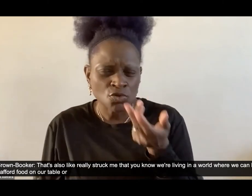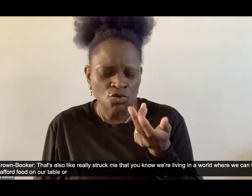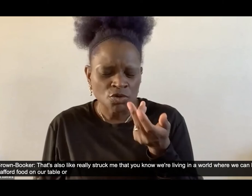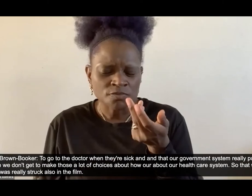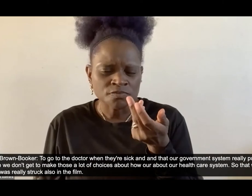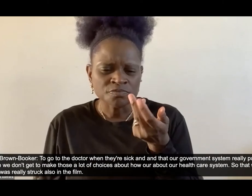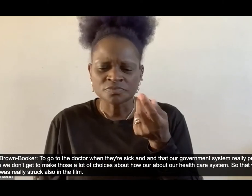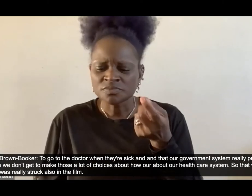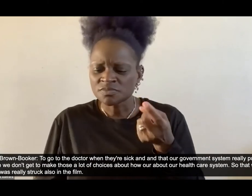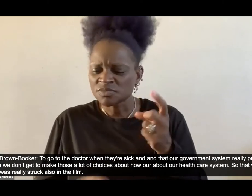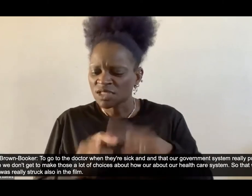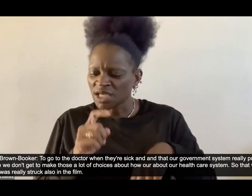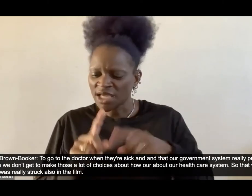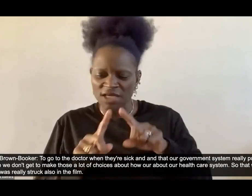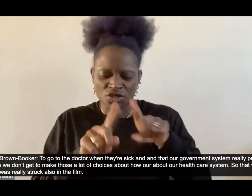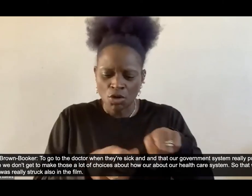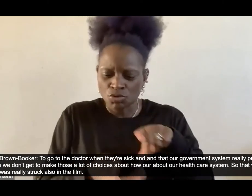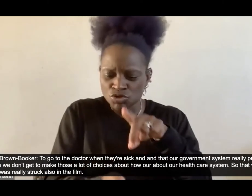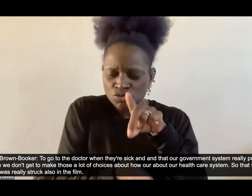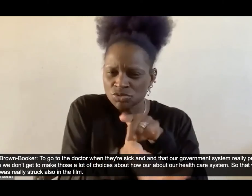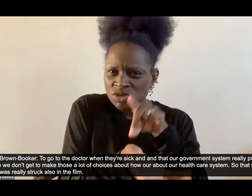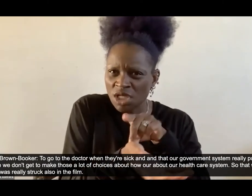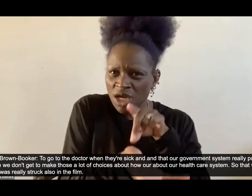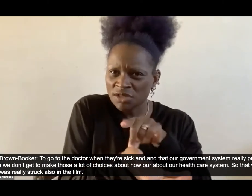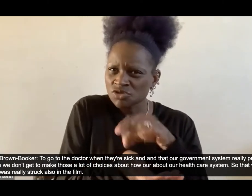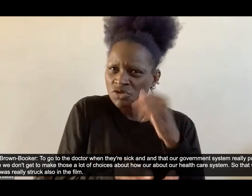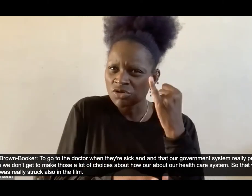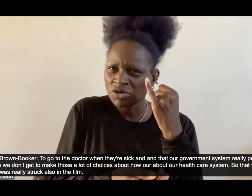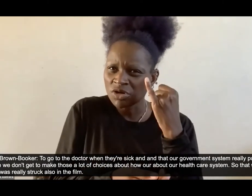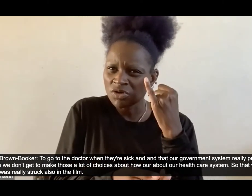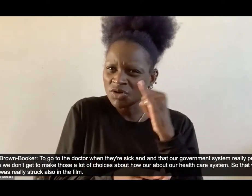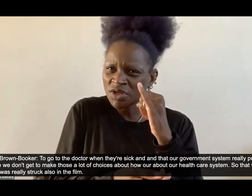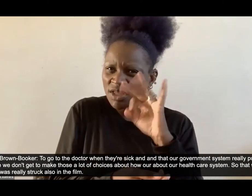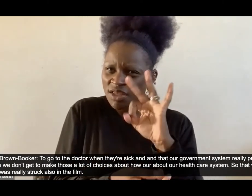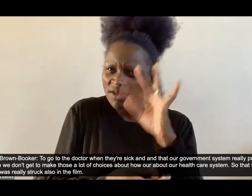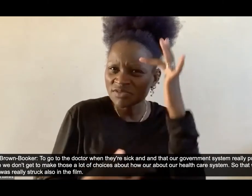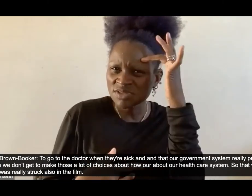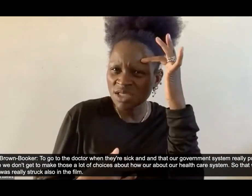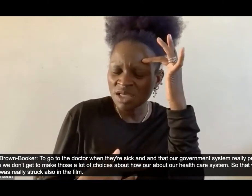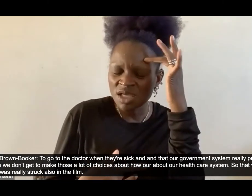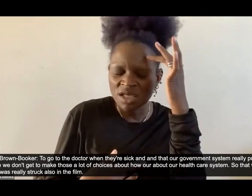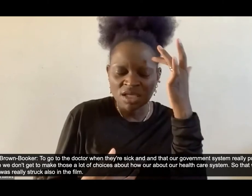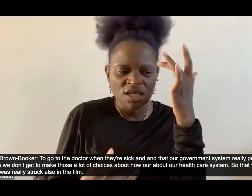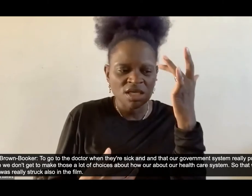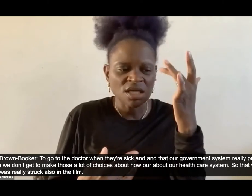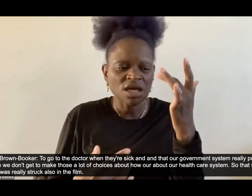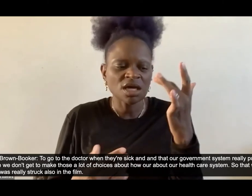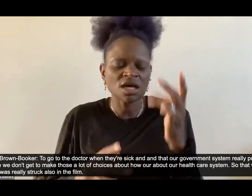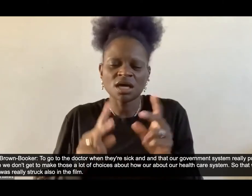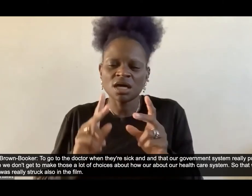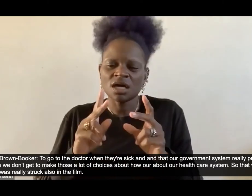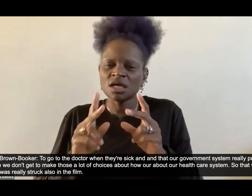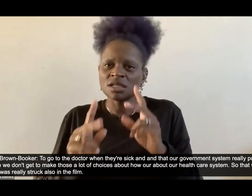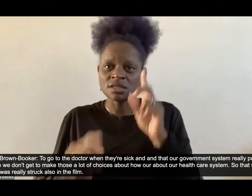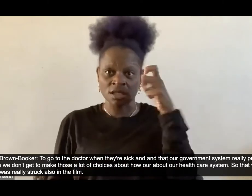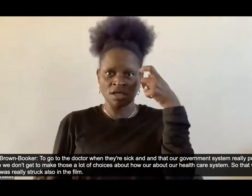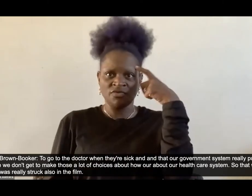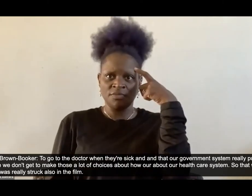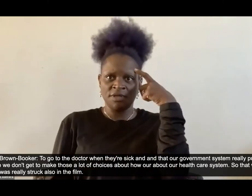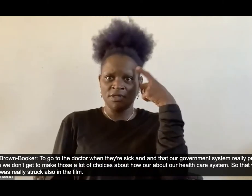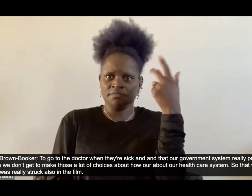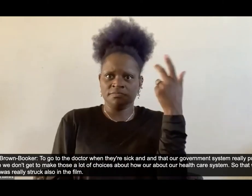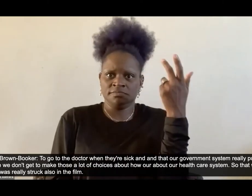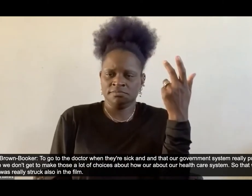to go to the doctor when they're sick and um and that our government system really um